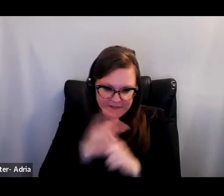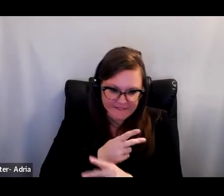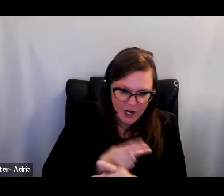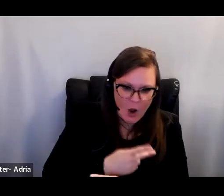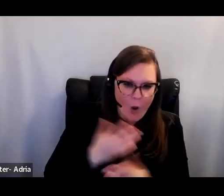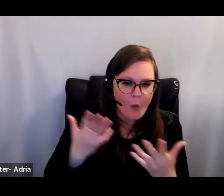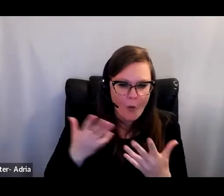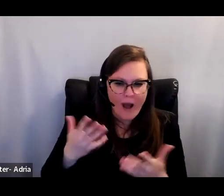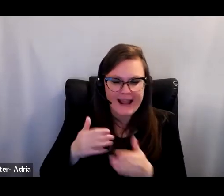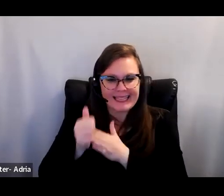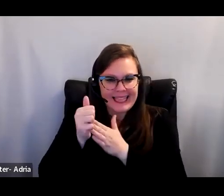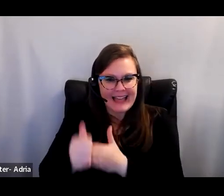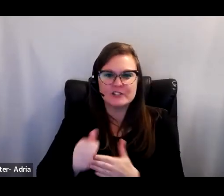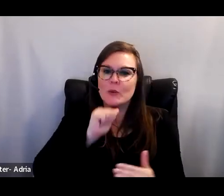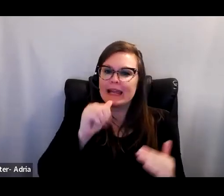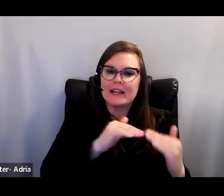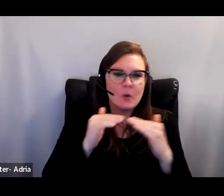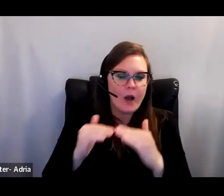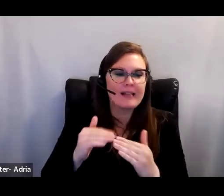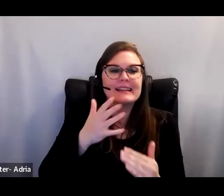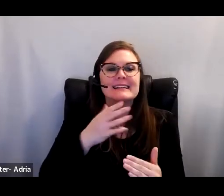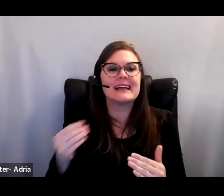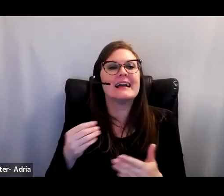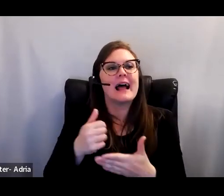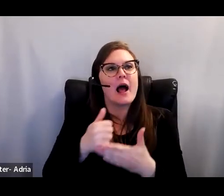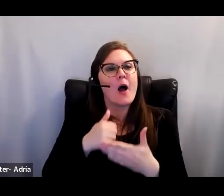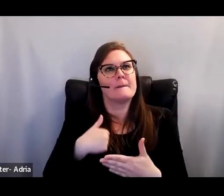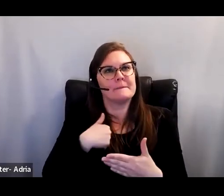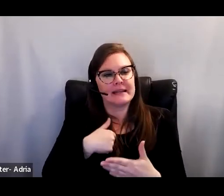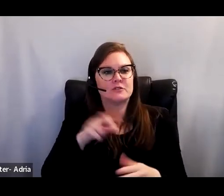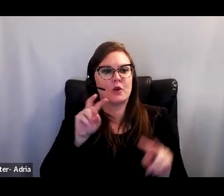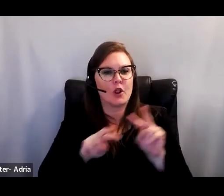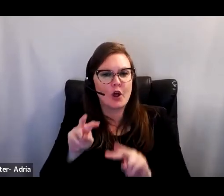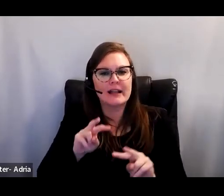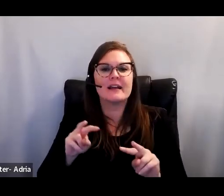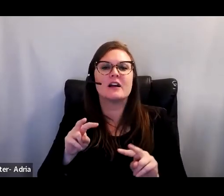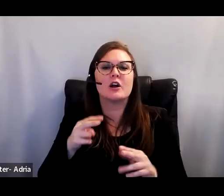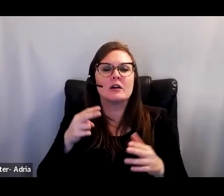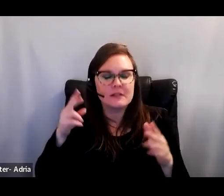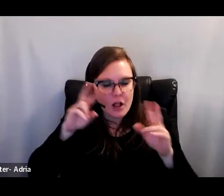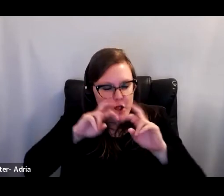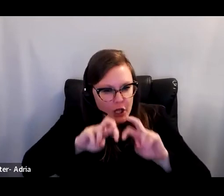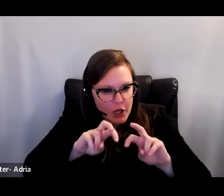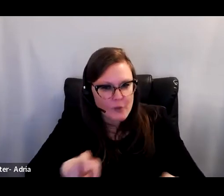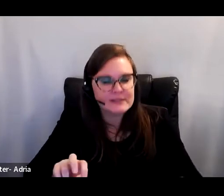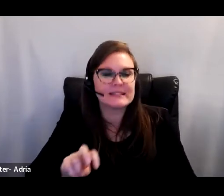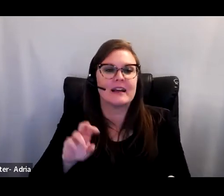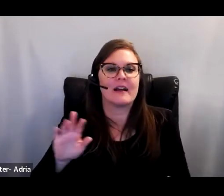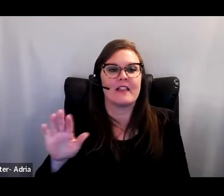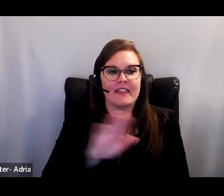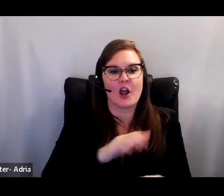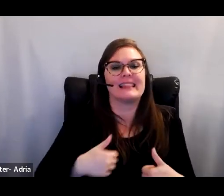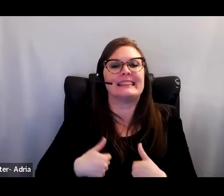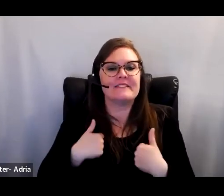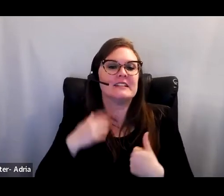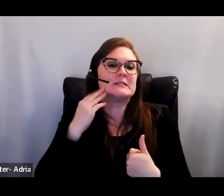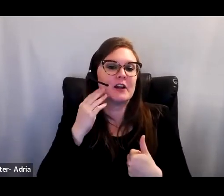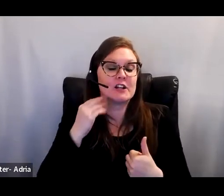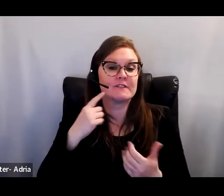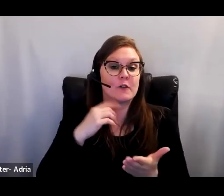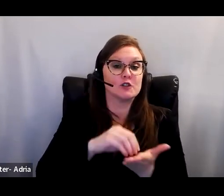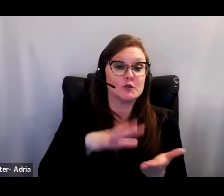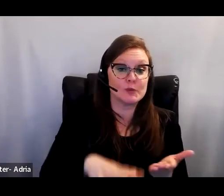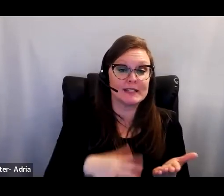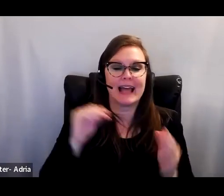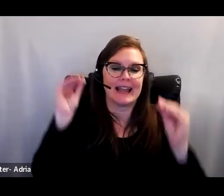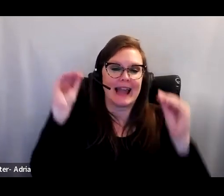inequalities, Bud enlightened me to the importance of looking closely at the lived experiences of students and educators. I was incredibly fortunate